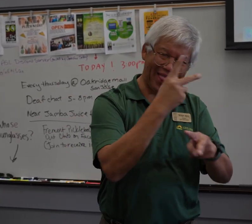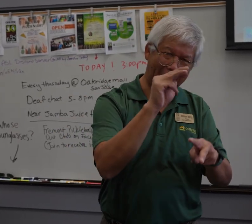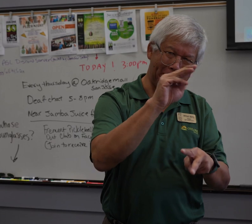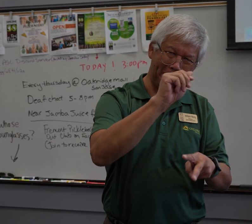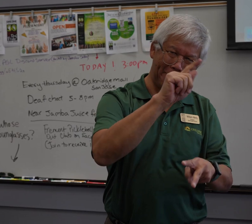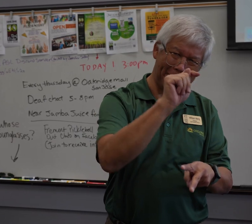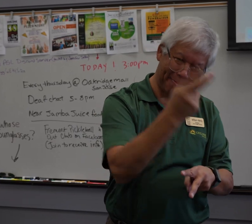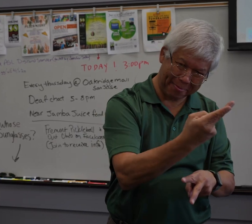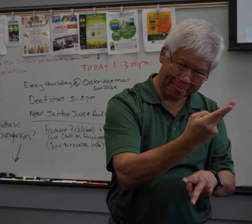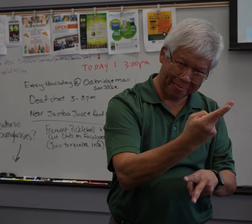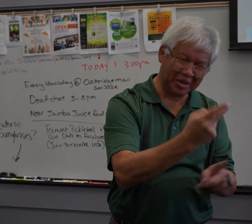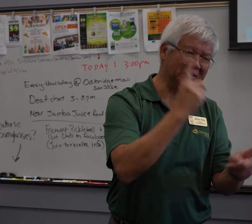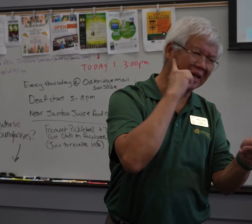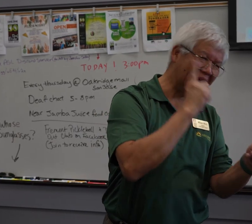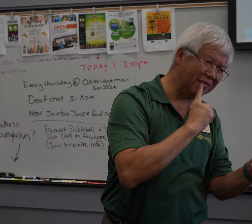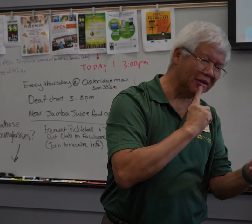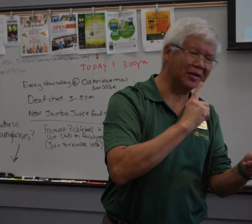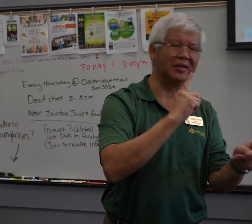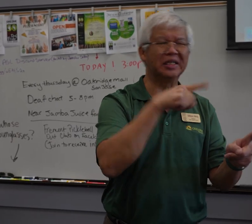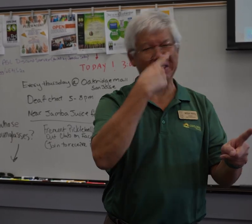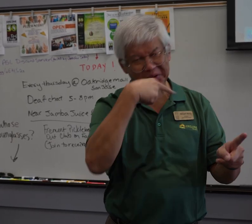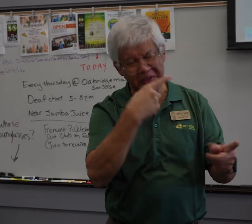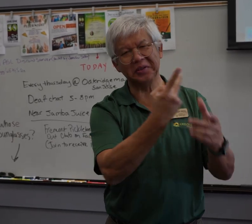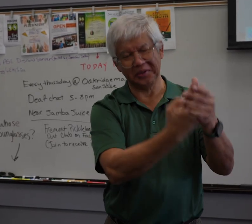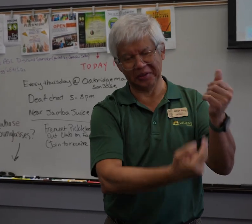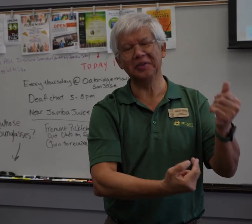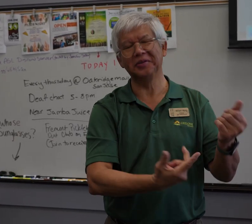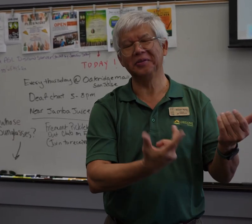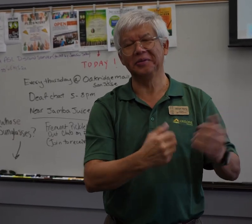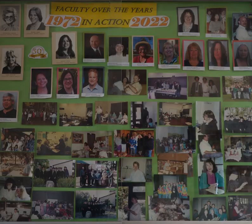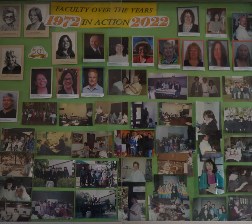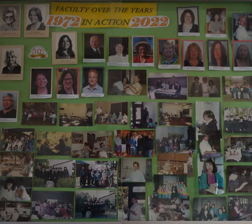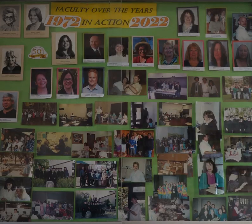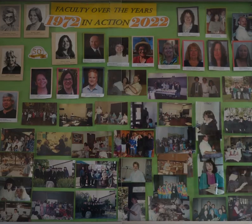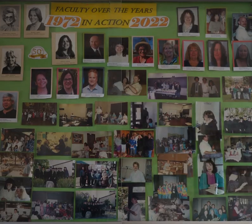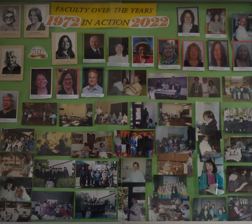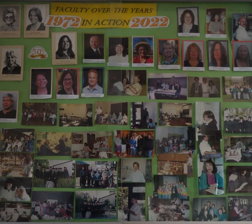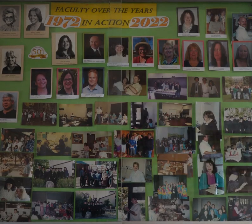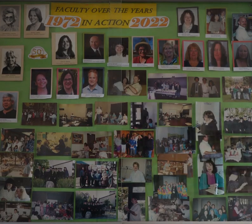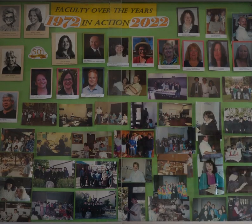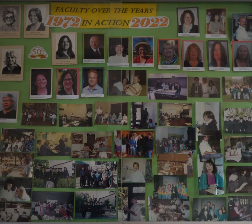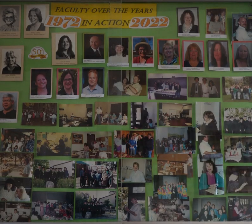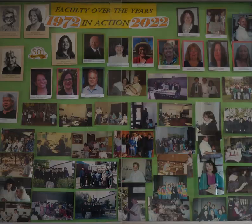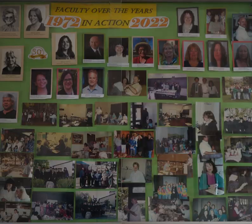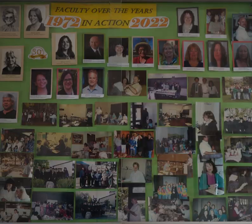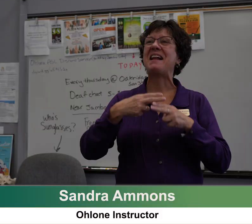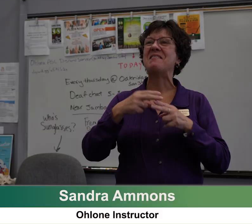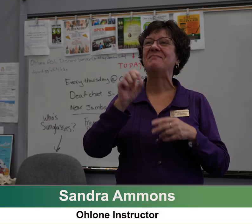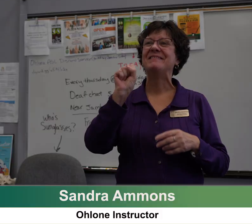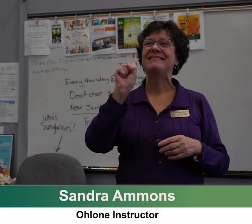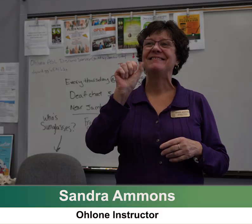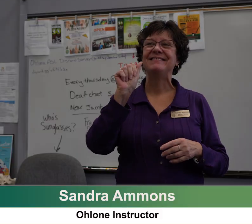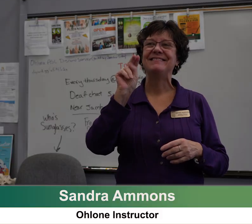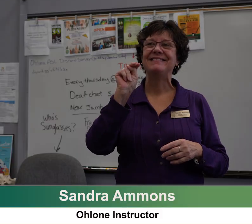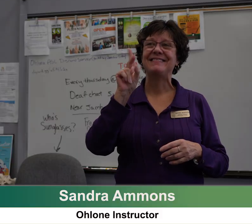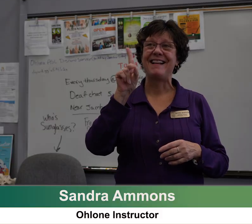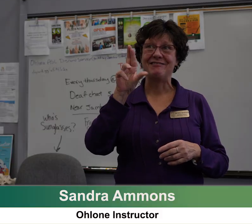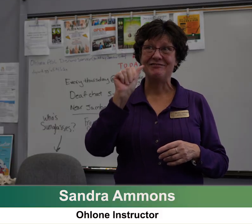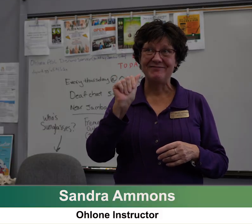but I also teach mathematics to Deaf as well as hearing students. Okay, sure. I'm Sandra